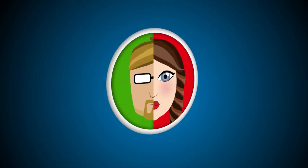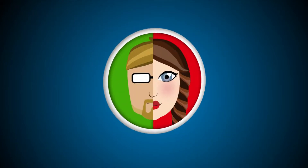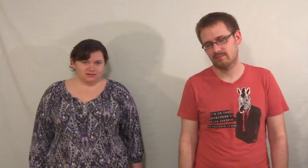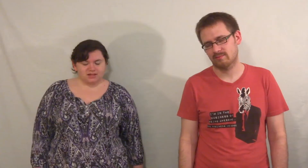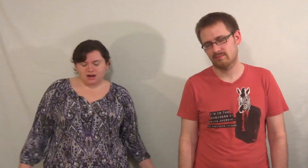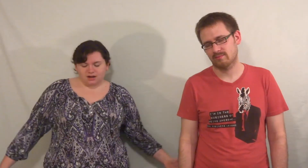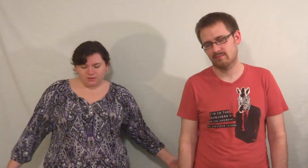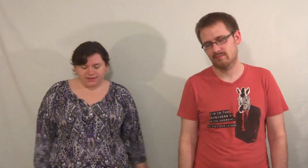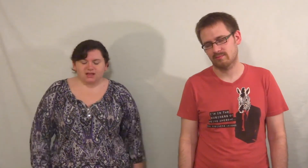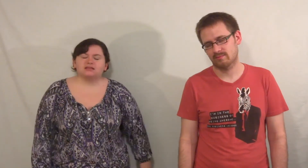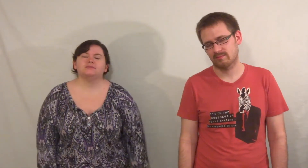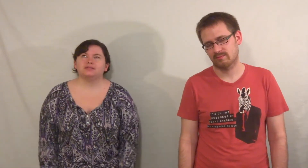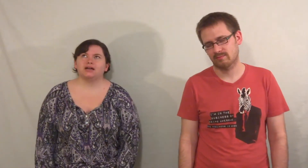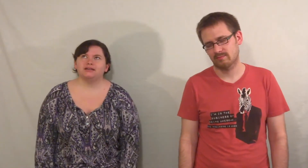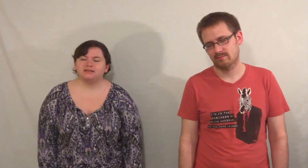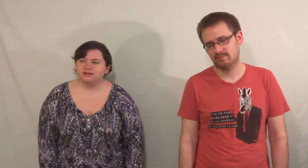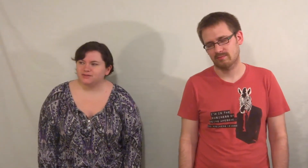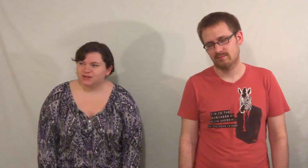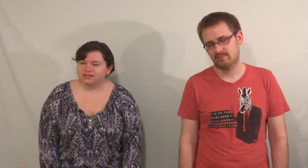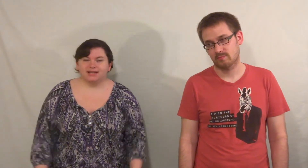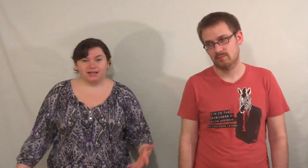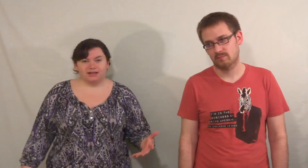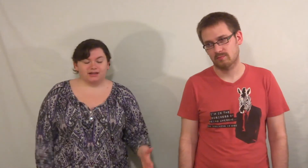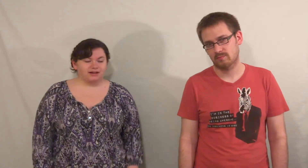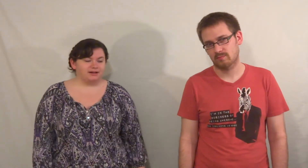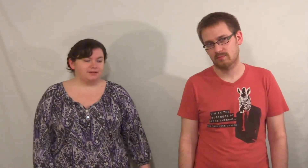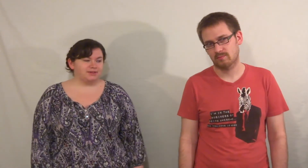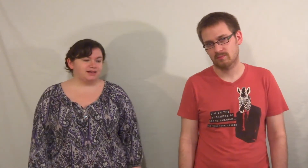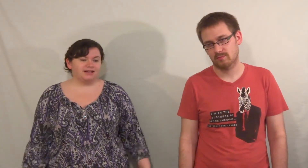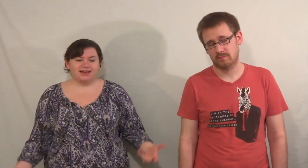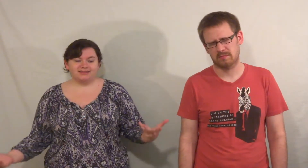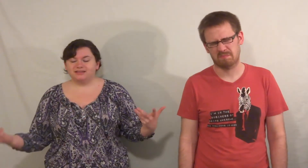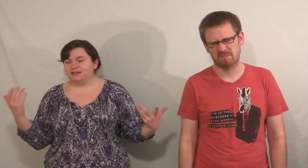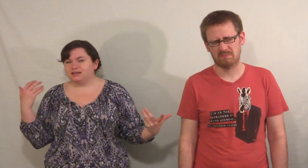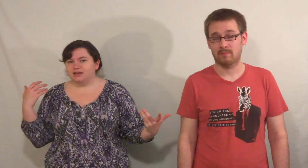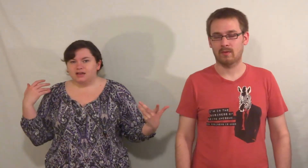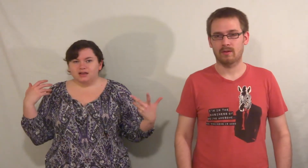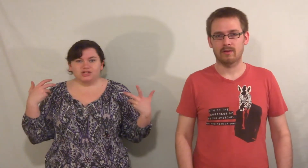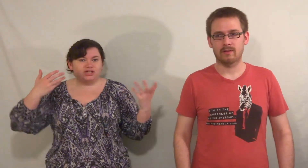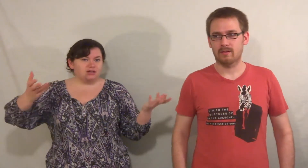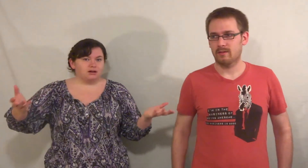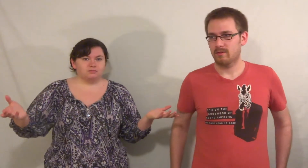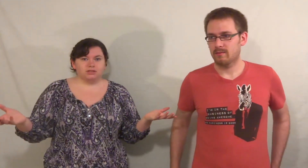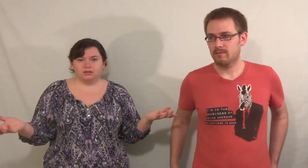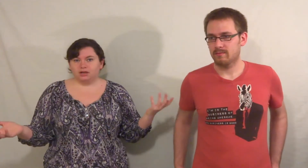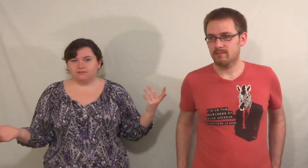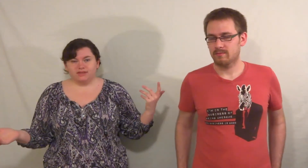So, we got some science news for you today. Um, I guess the genome of the